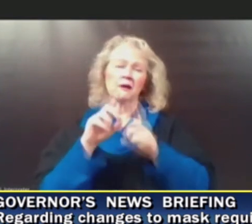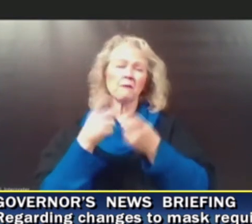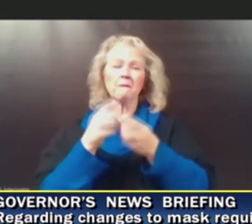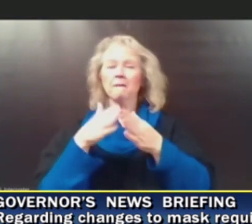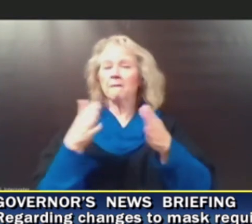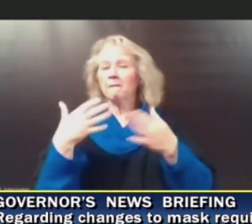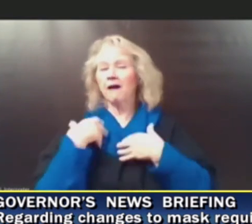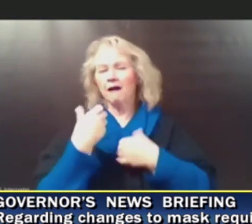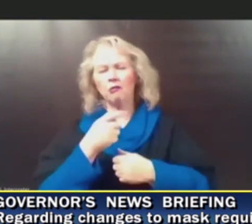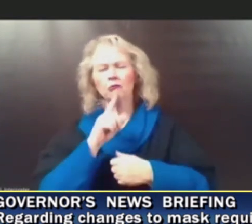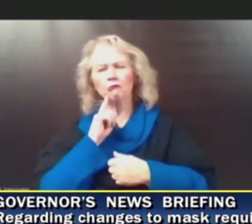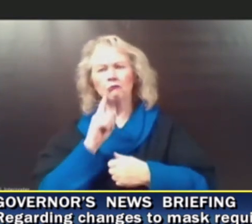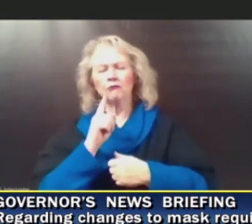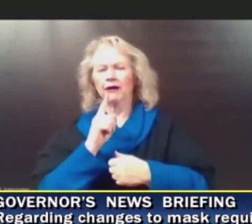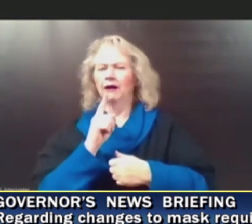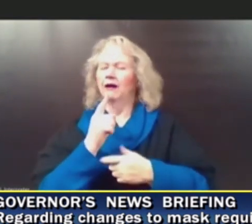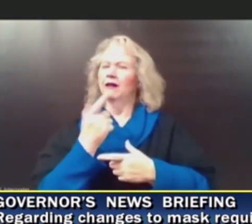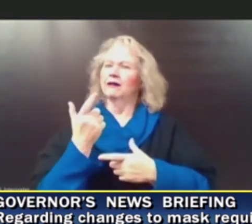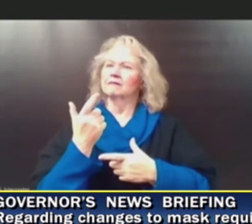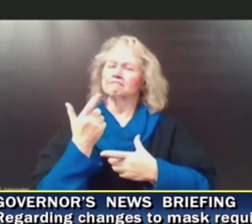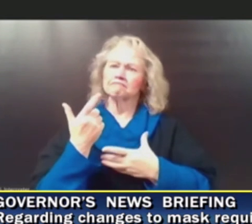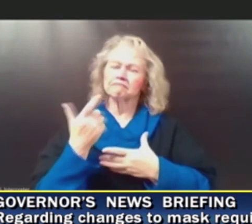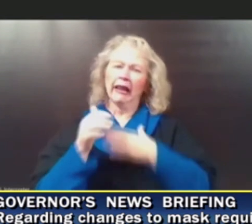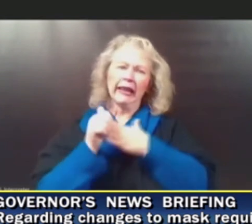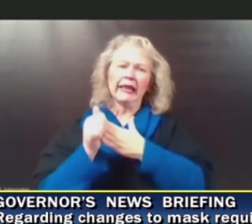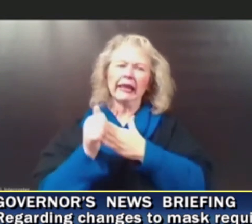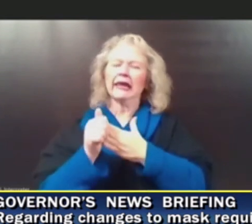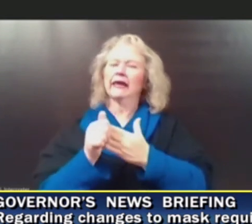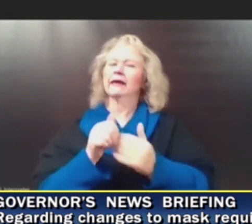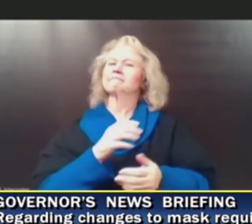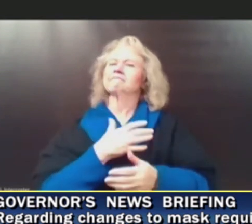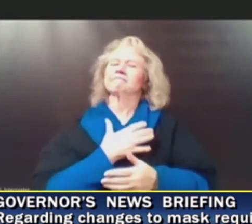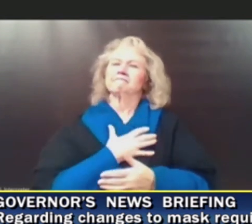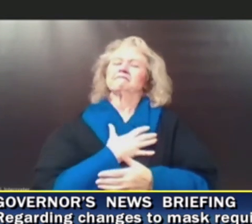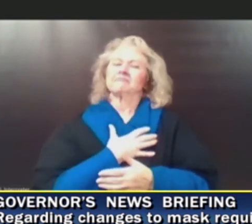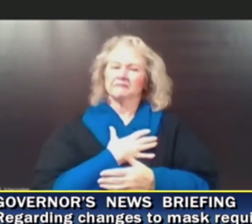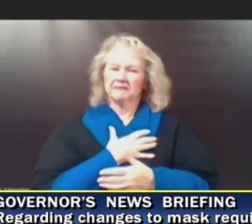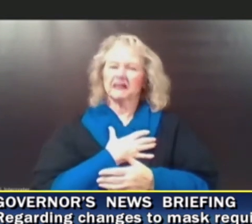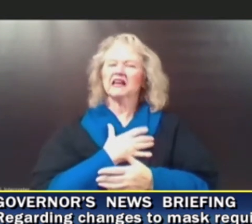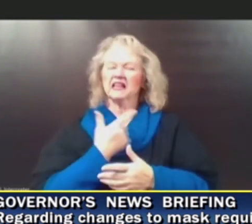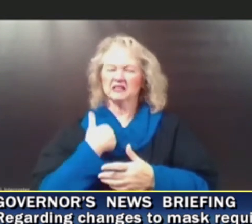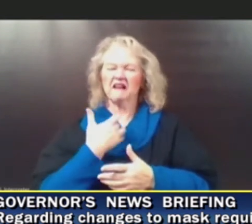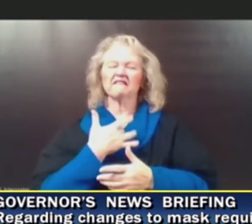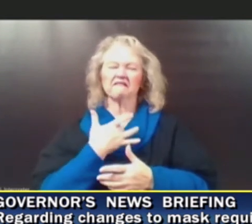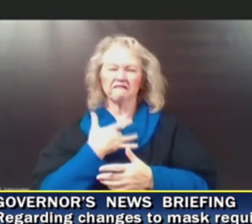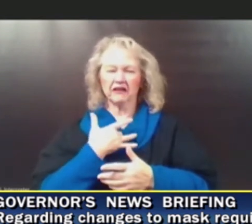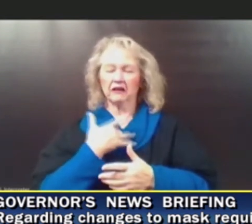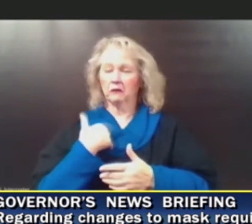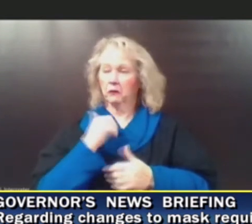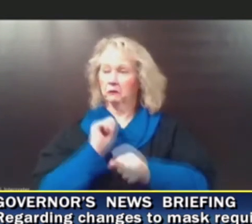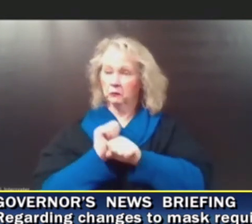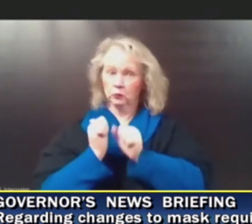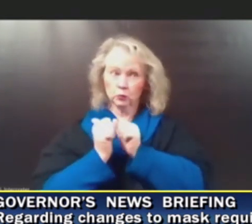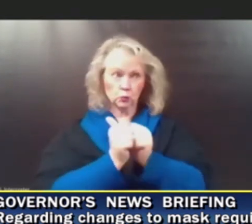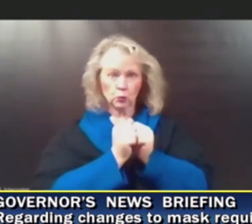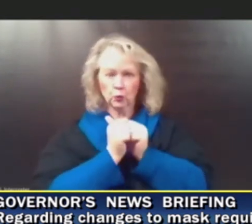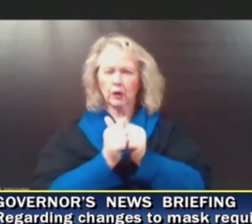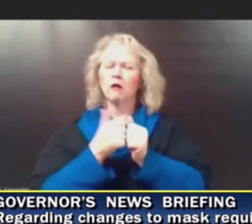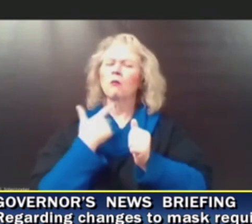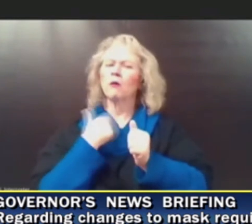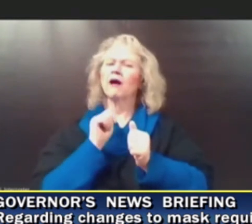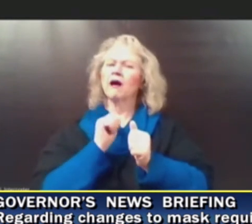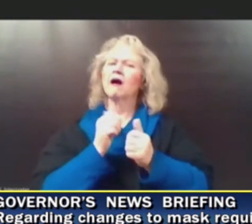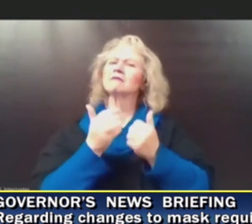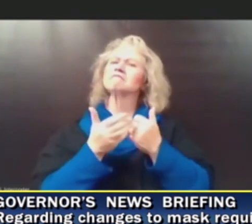up until this time that together we will be able to provide that guidance to our parents, to our staff